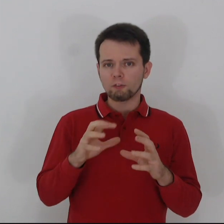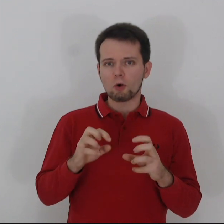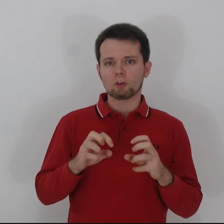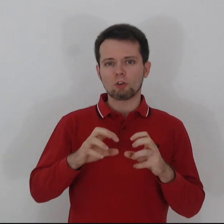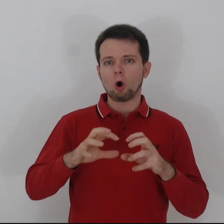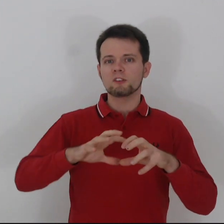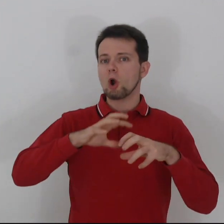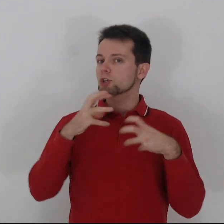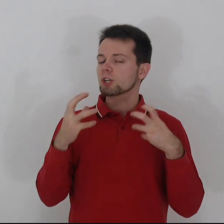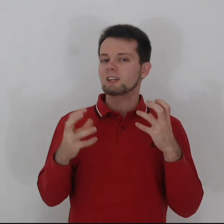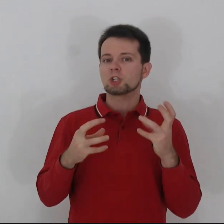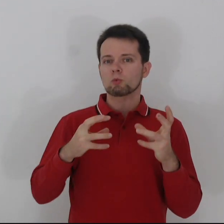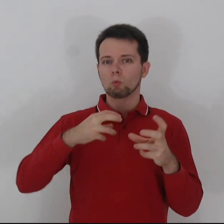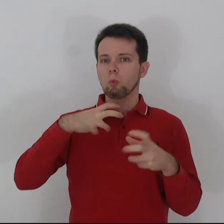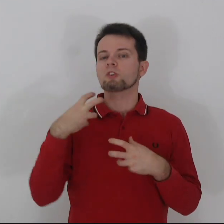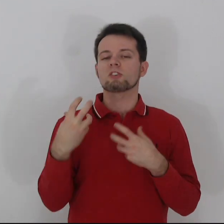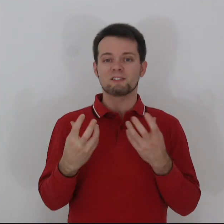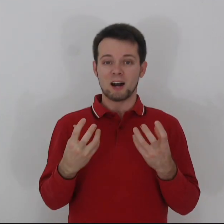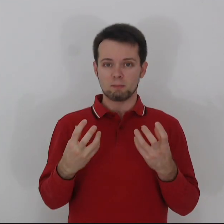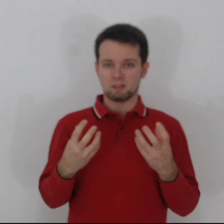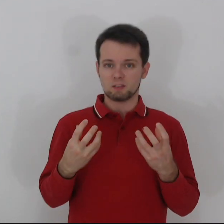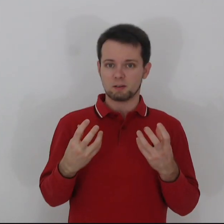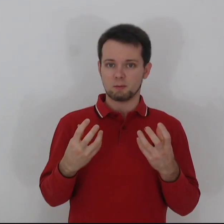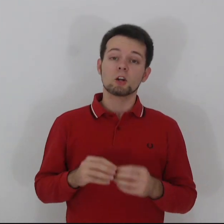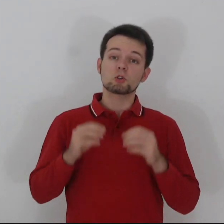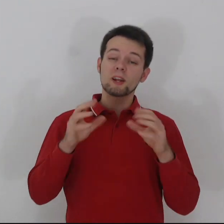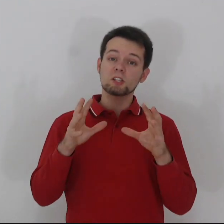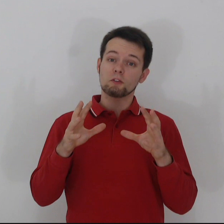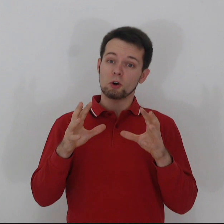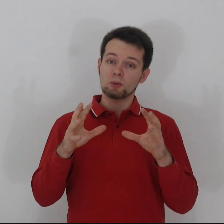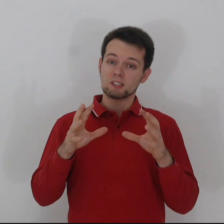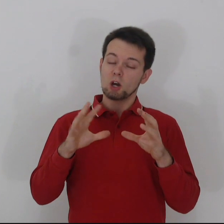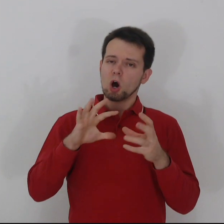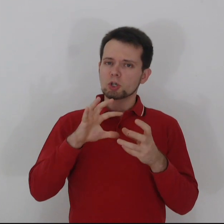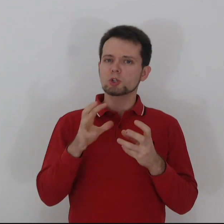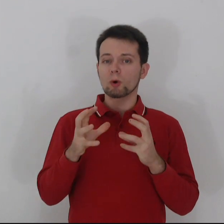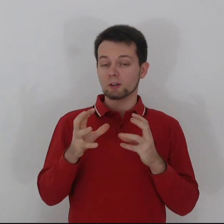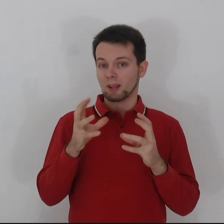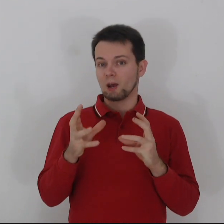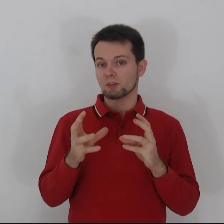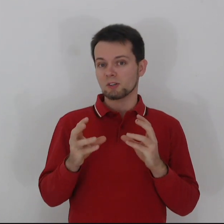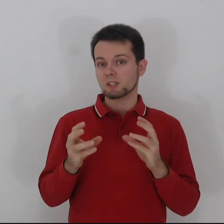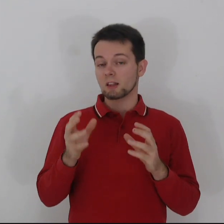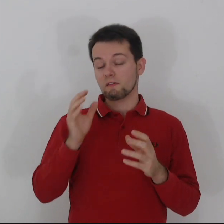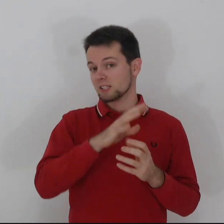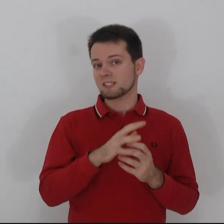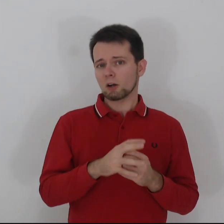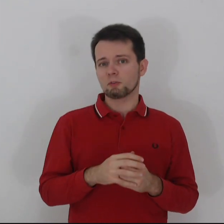focused on the ocean and general water environment. 20 of those are short encounters at the very start of the